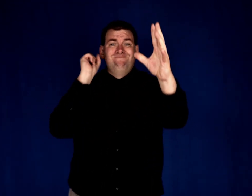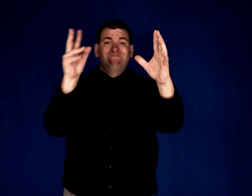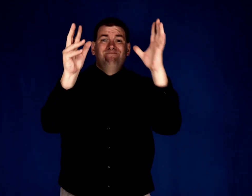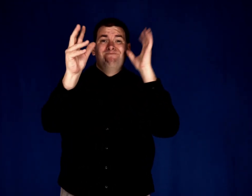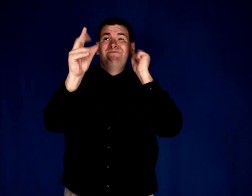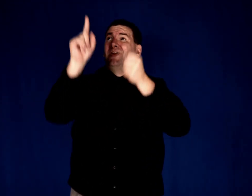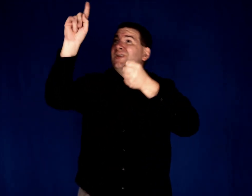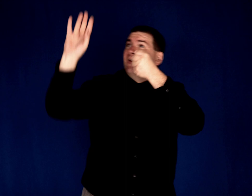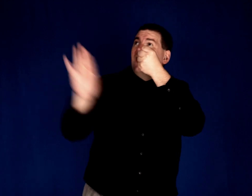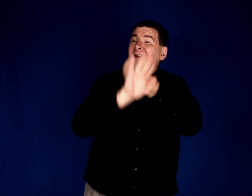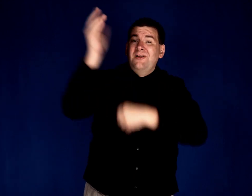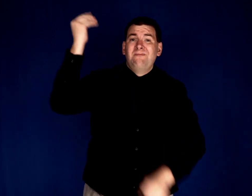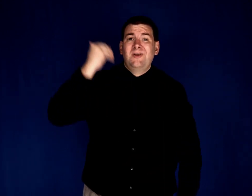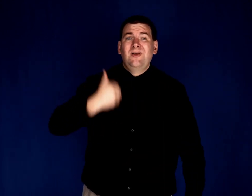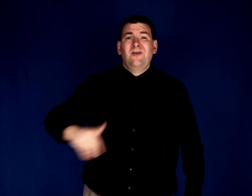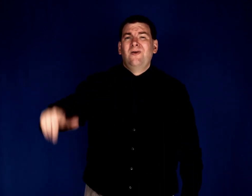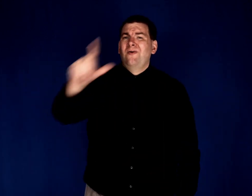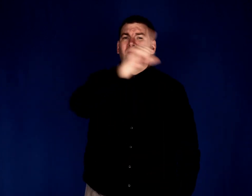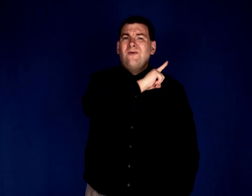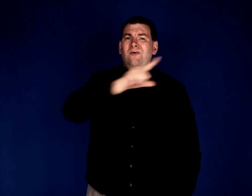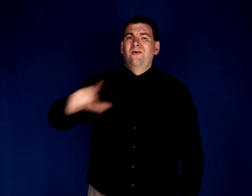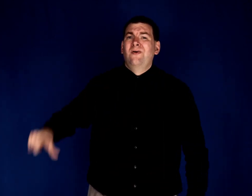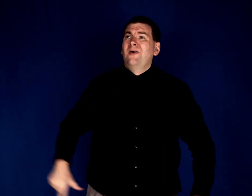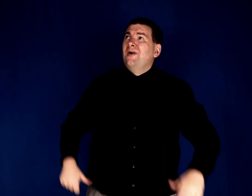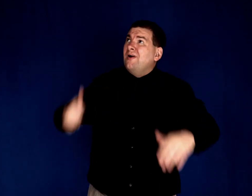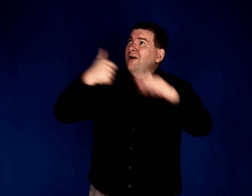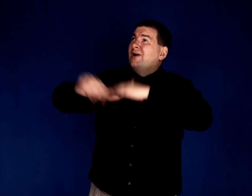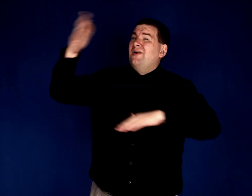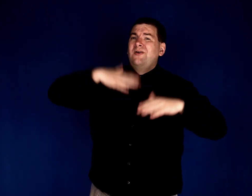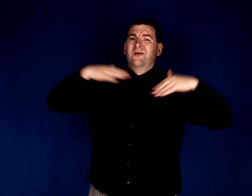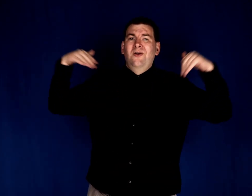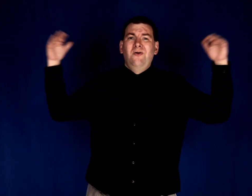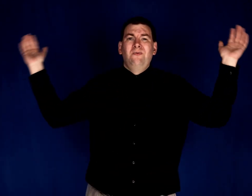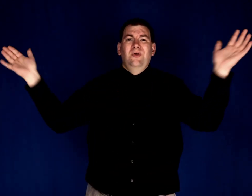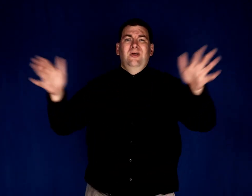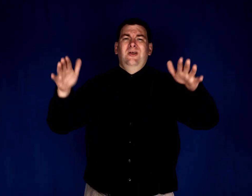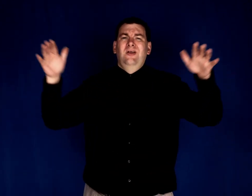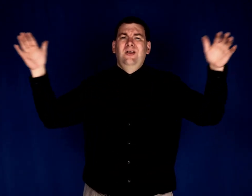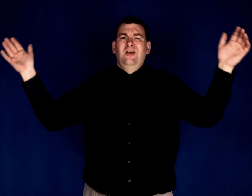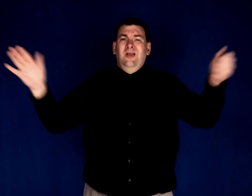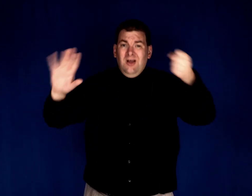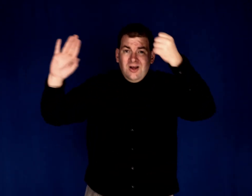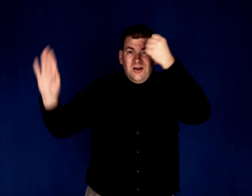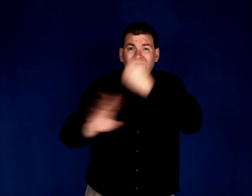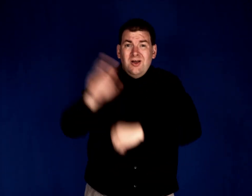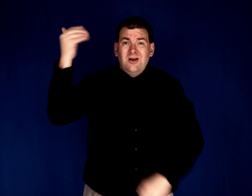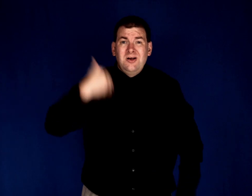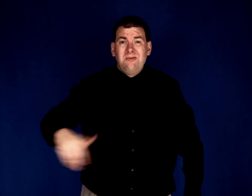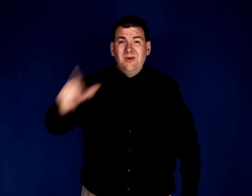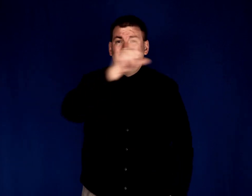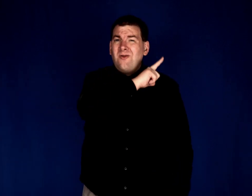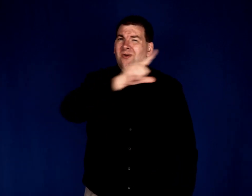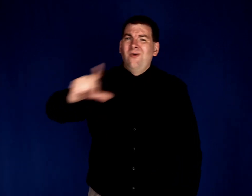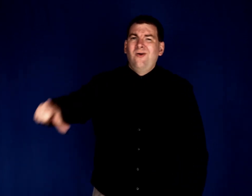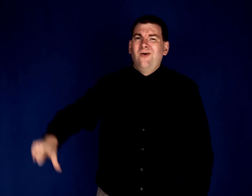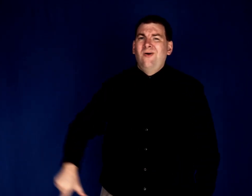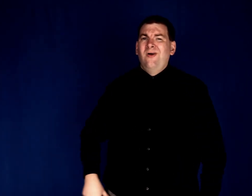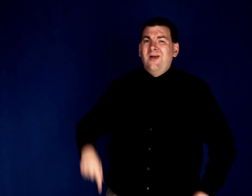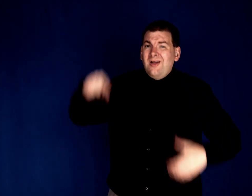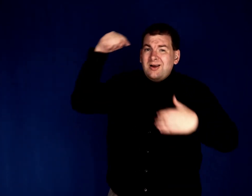When you shelter me, Lord, underneath your wings. Shelter me, Hide me deep